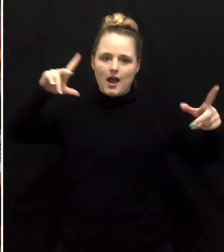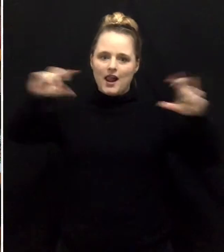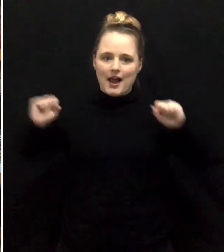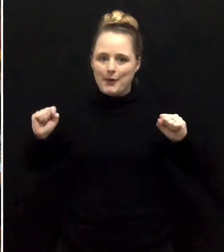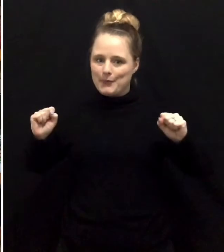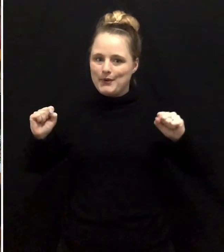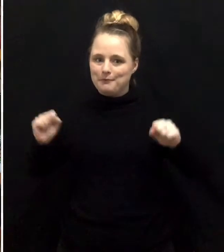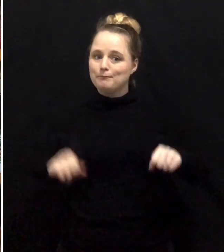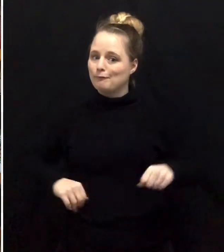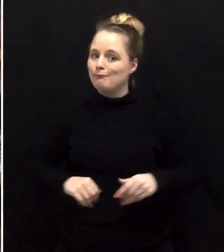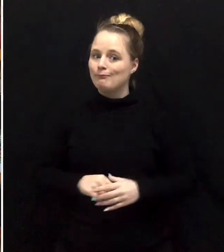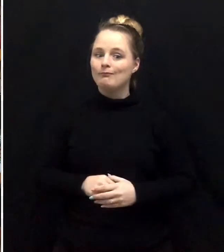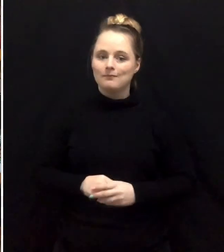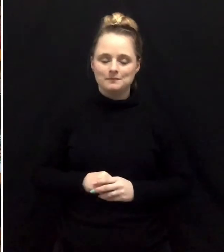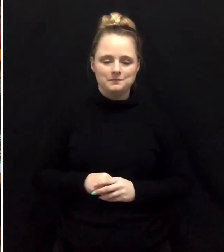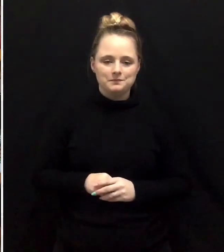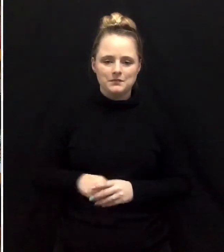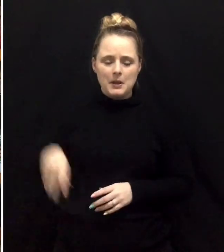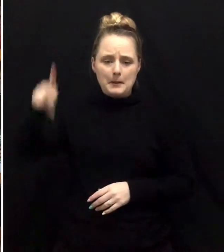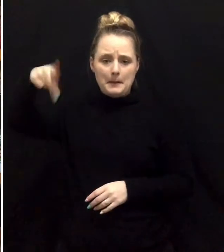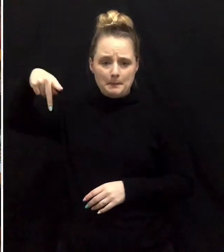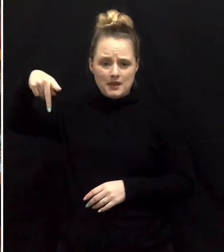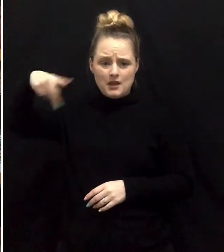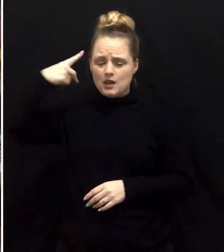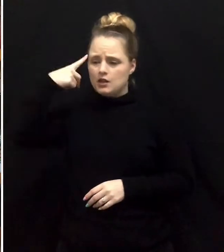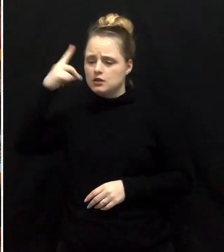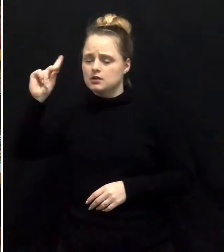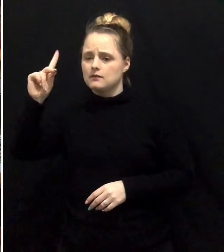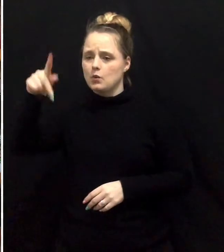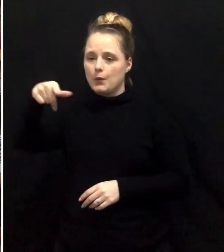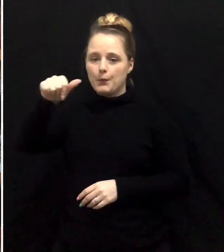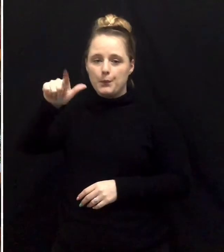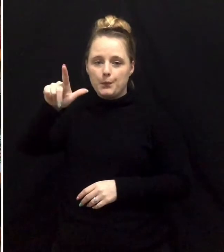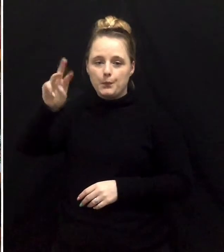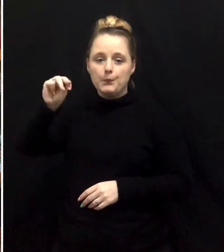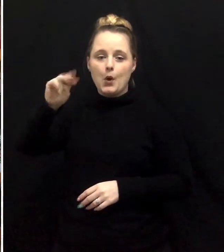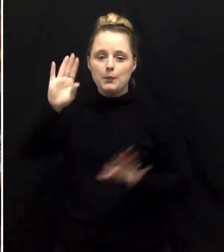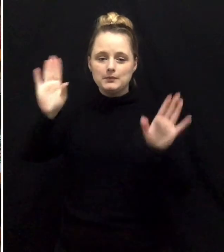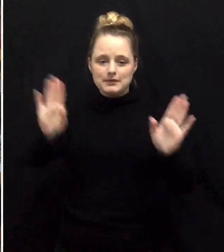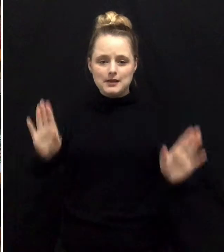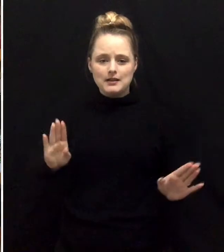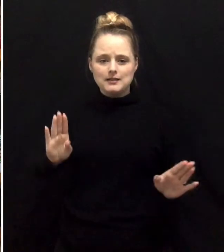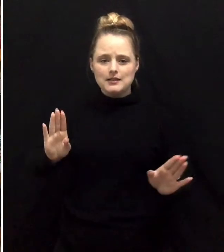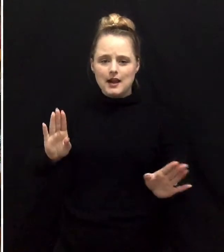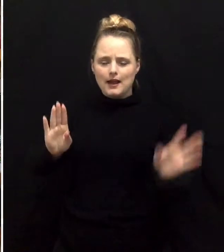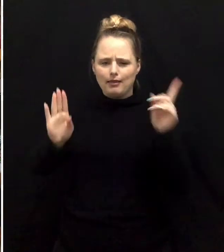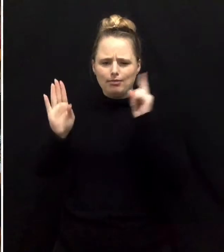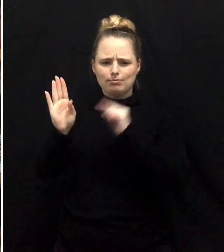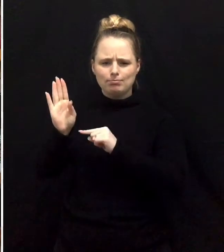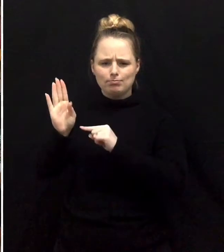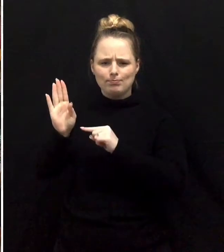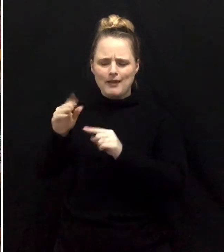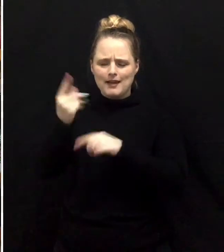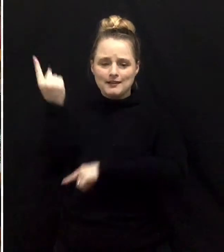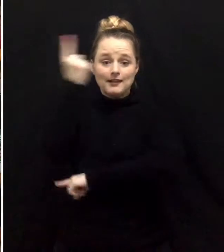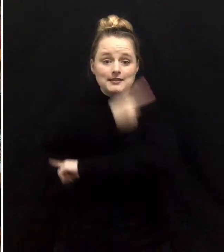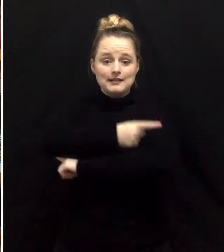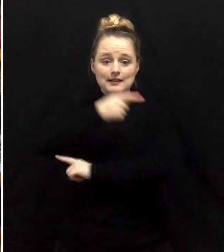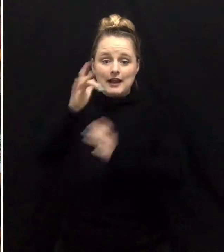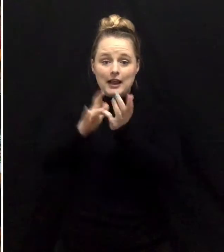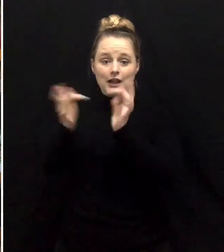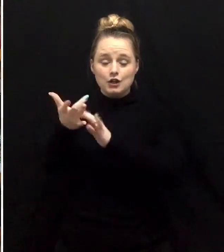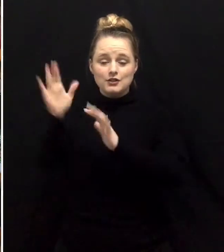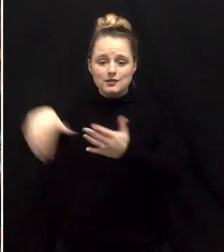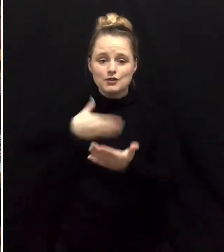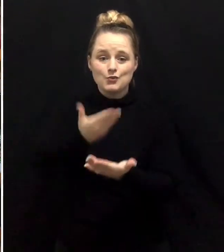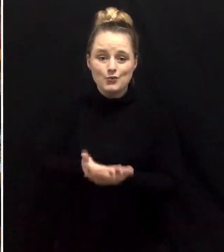air through big pipes. P is for Palm Sunday. And Palm Sunday